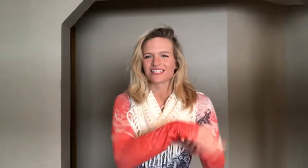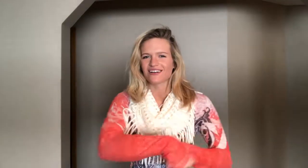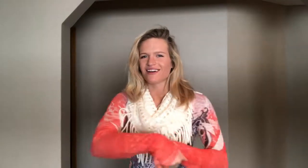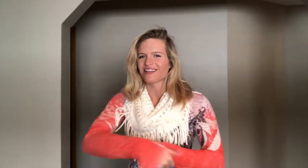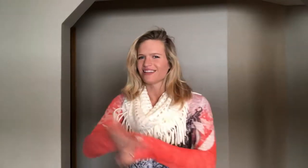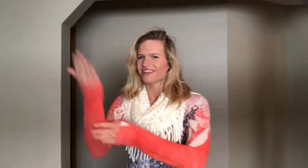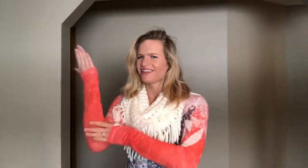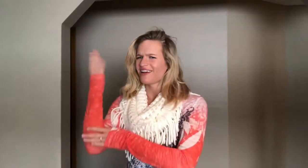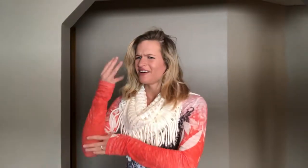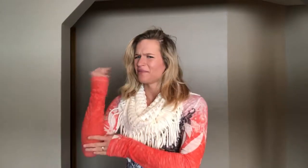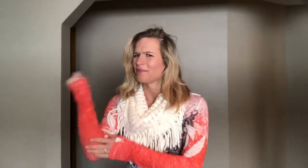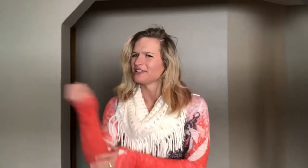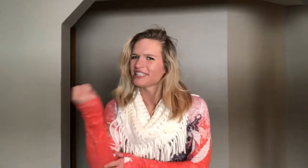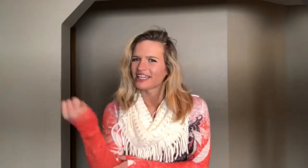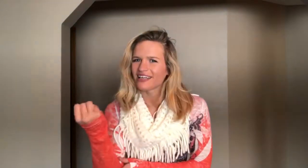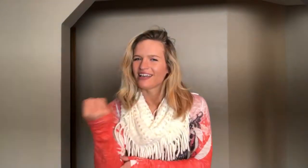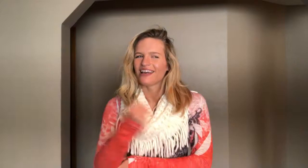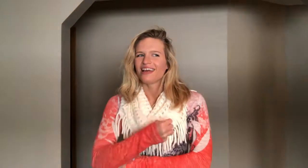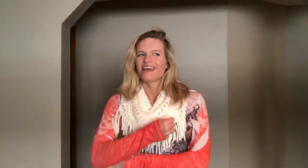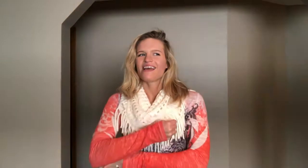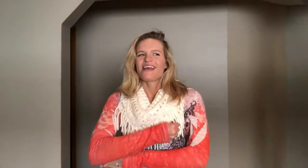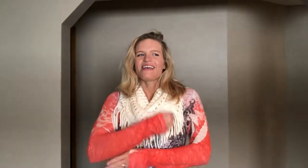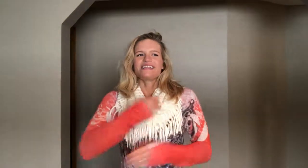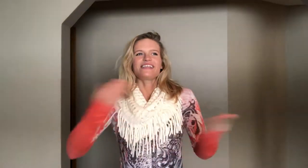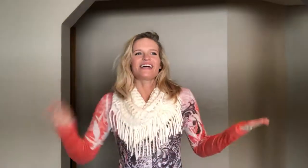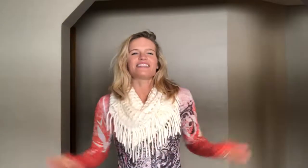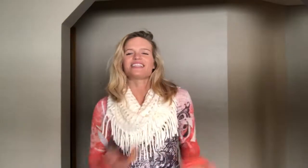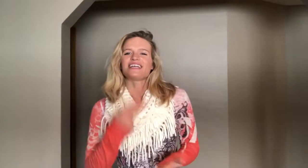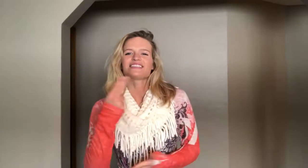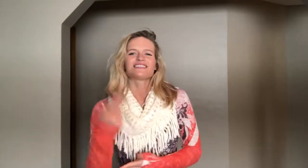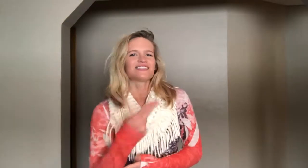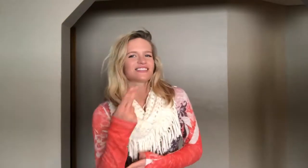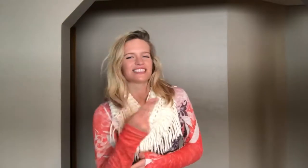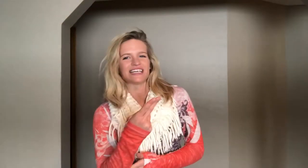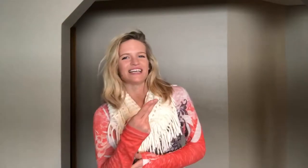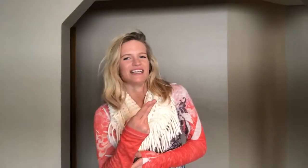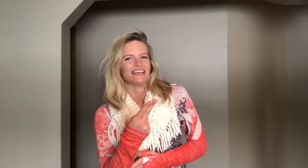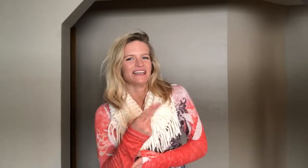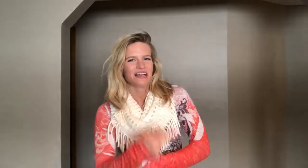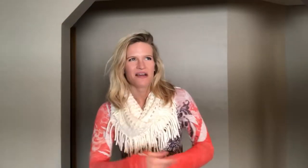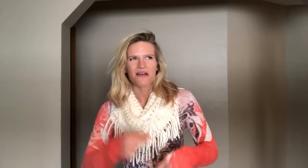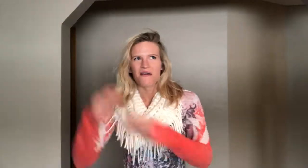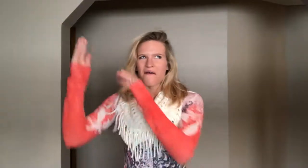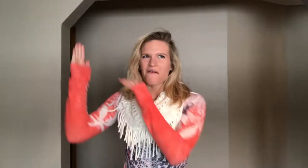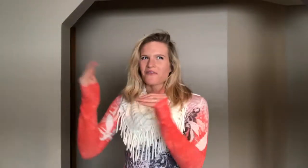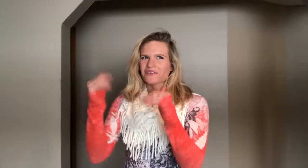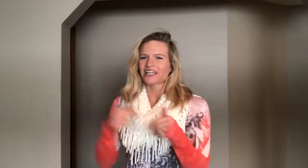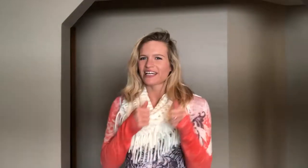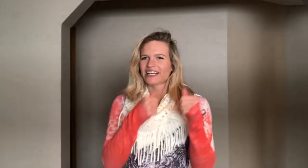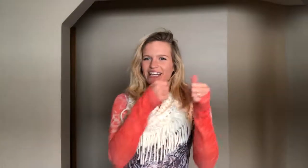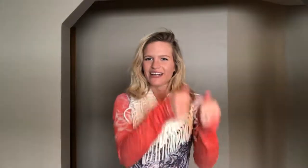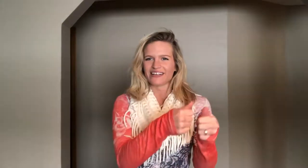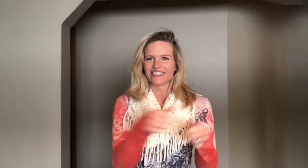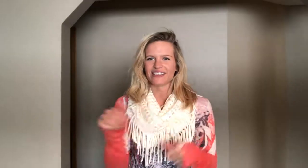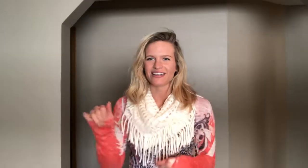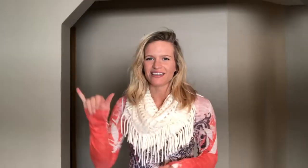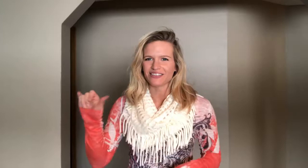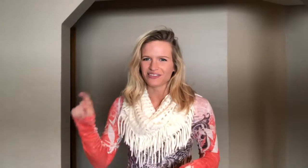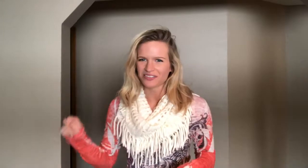on Monday and yeah today's Thursday. Hopefully I get it on YouTube